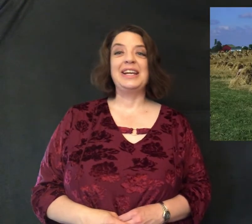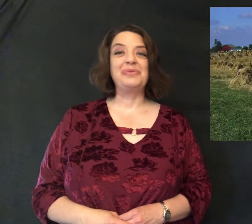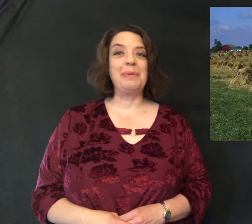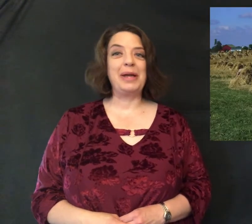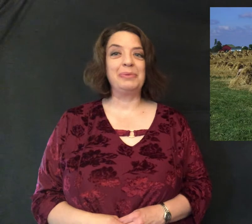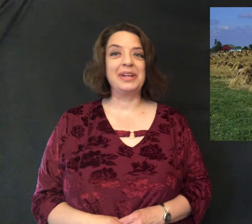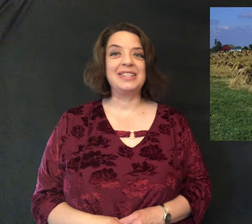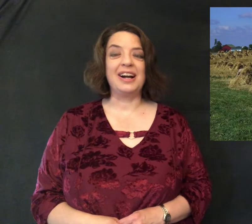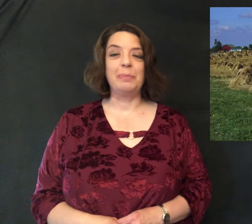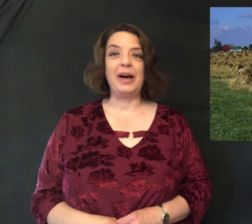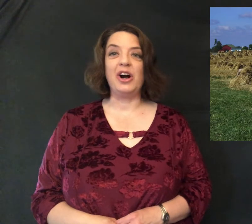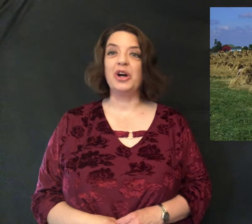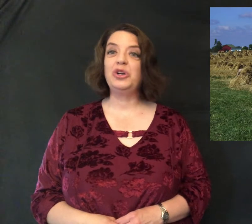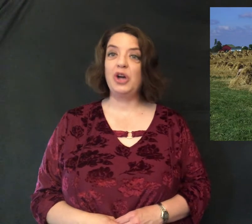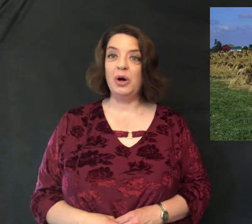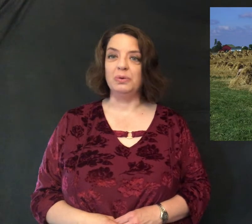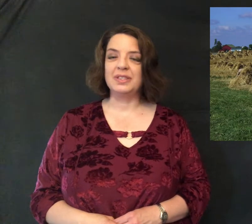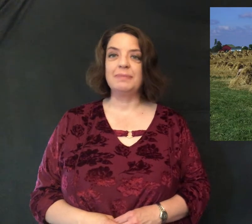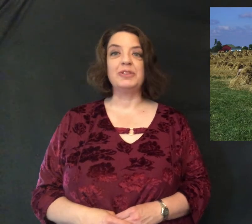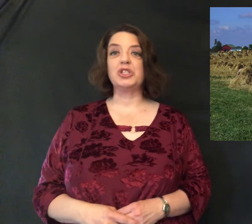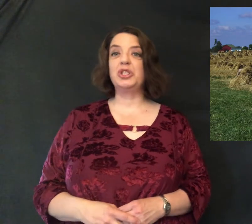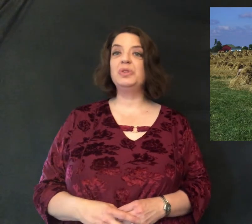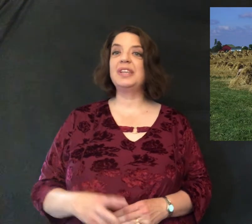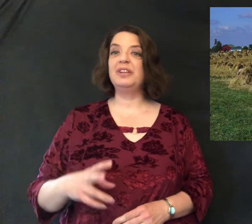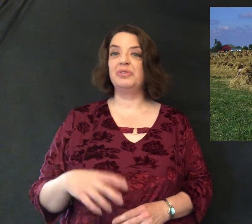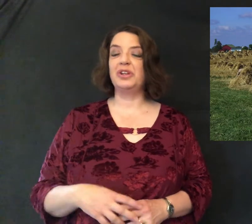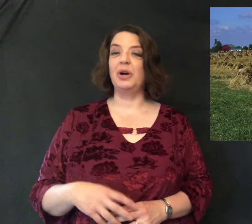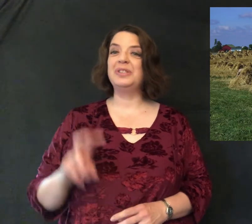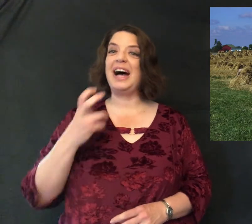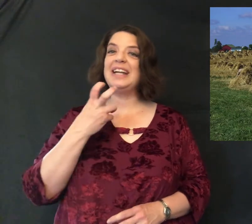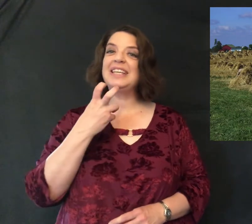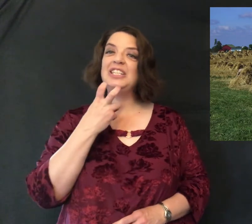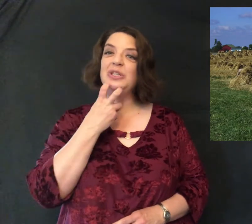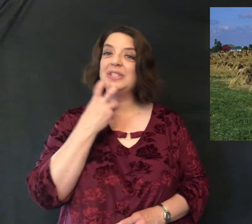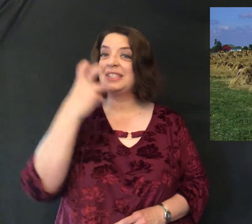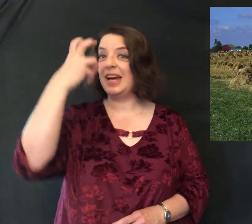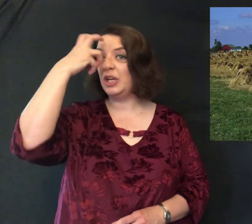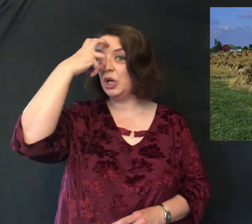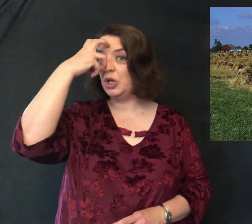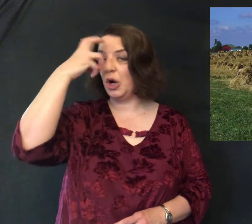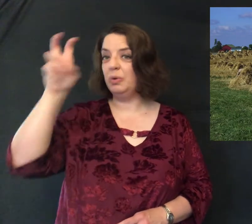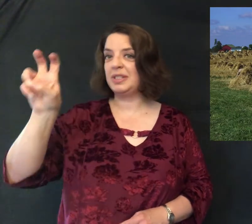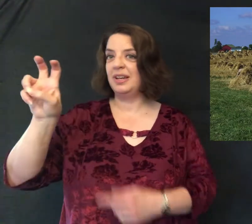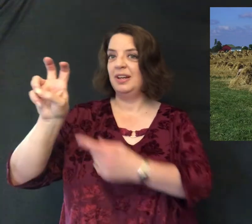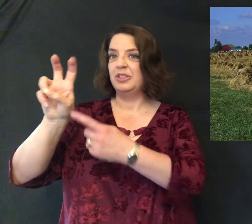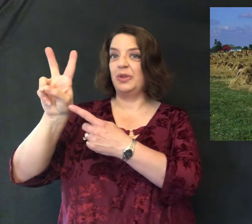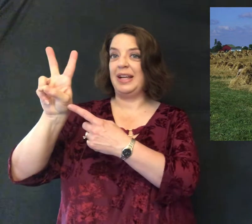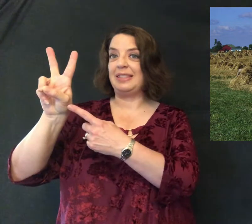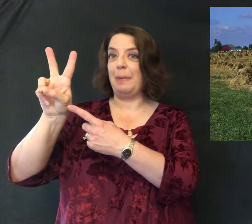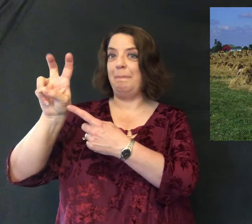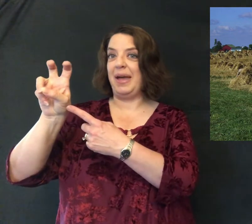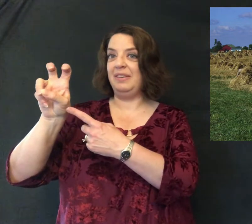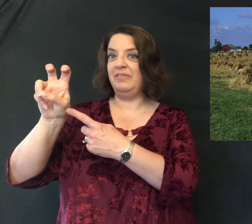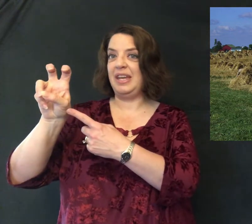next farm item we're going to talk about are goats there's two signs for goats I tend to use the sign goat so that's a bent V